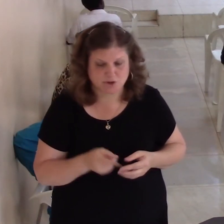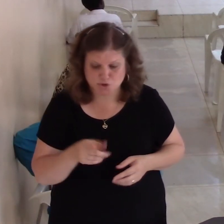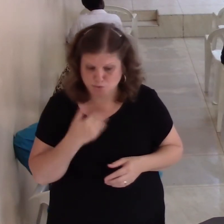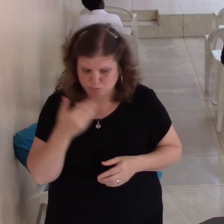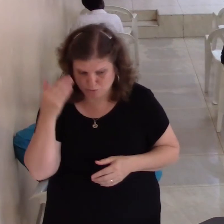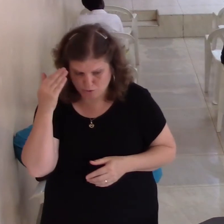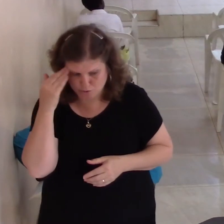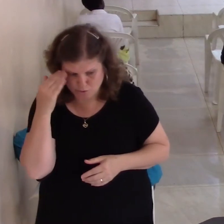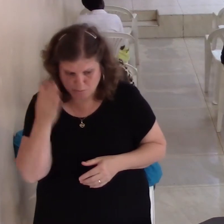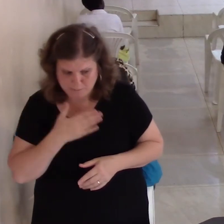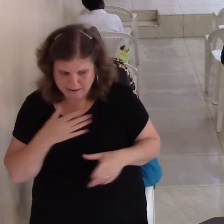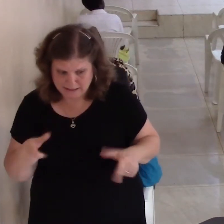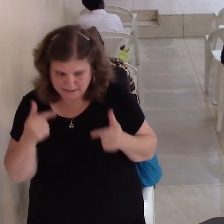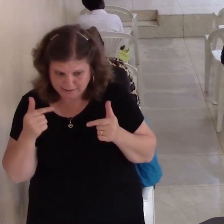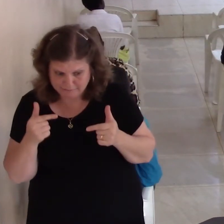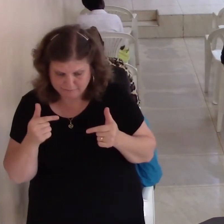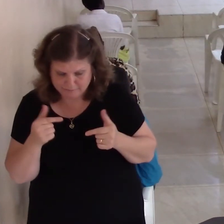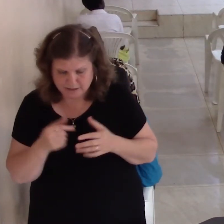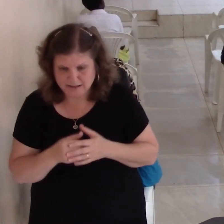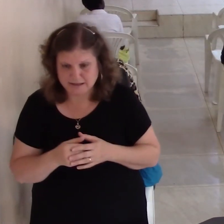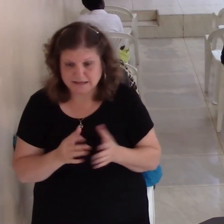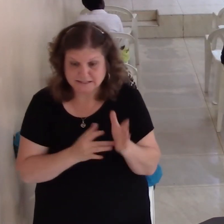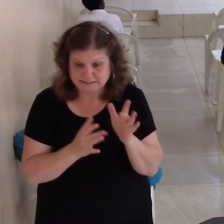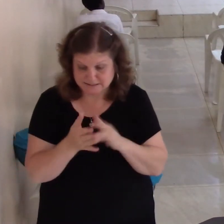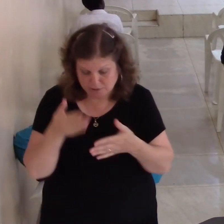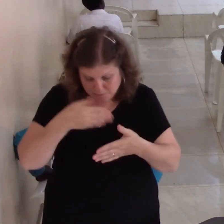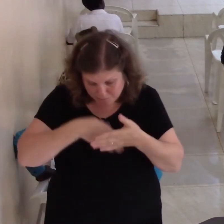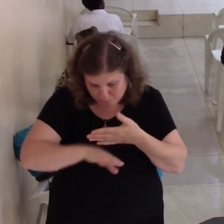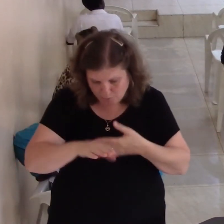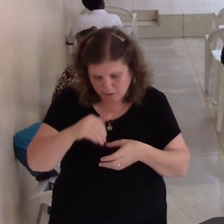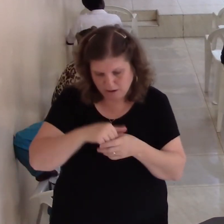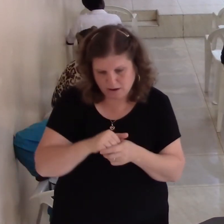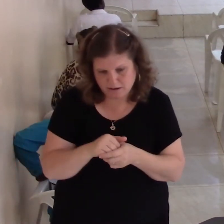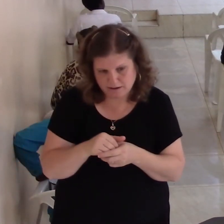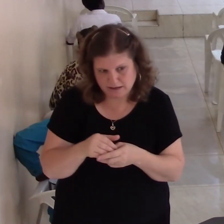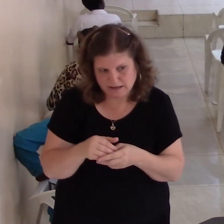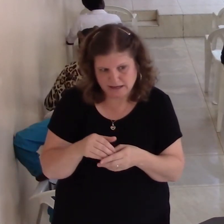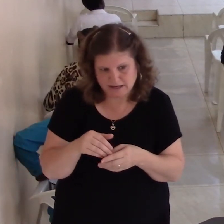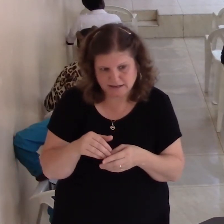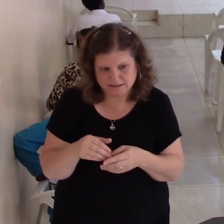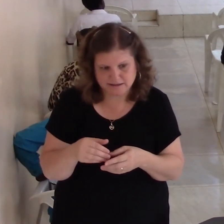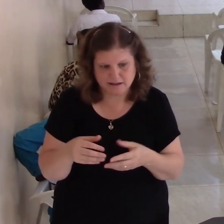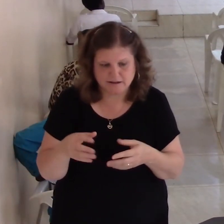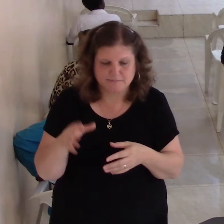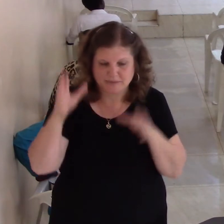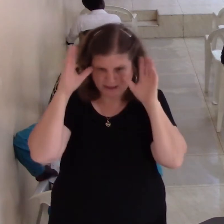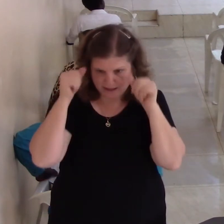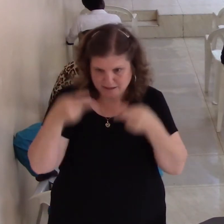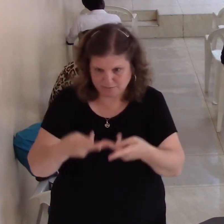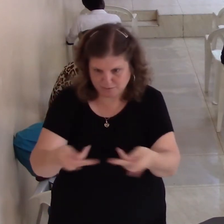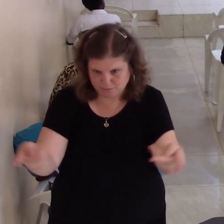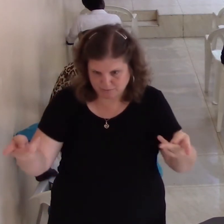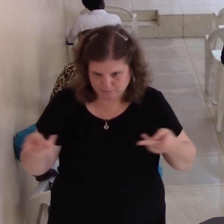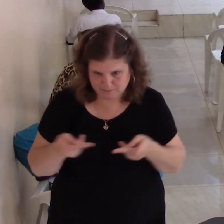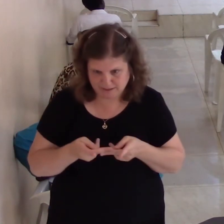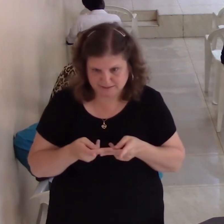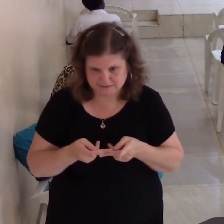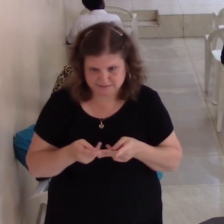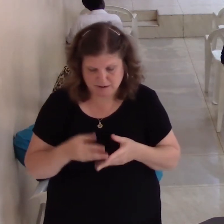Born in the stable of the nature of the animals. Born into poverty. Huh? I look at the life